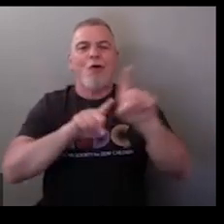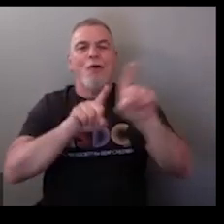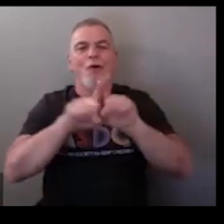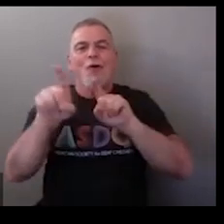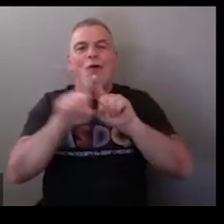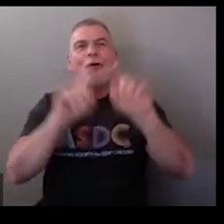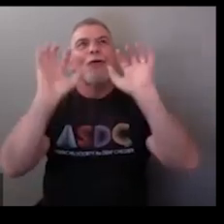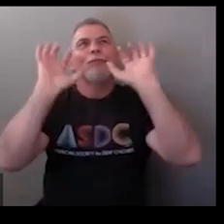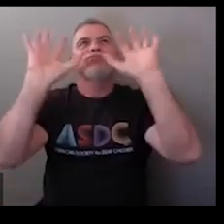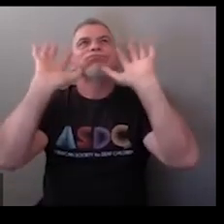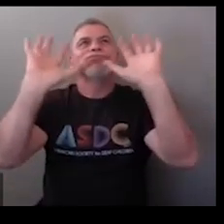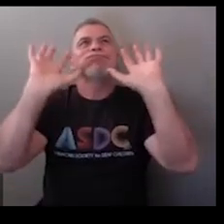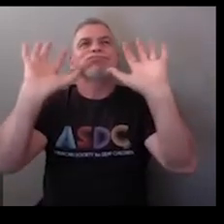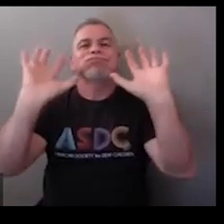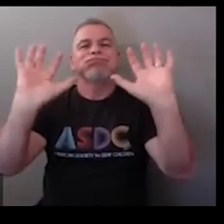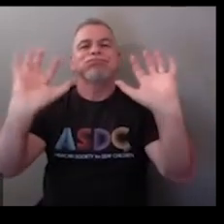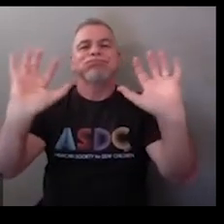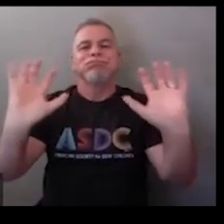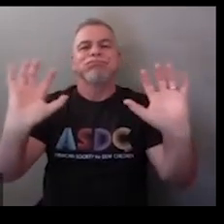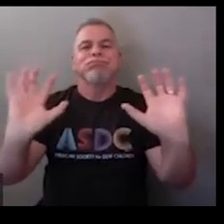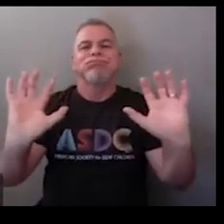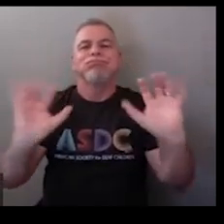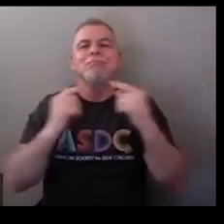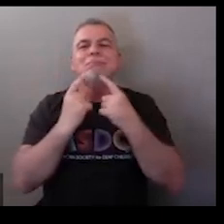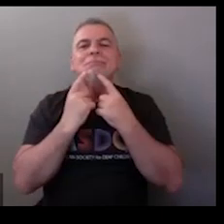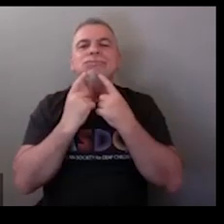stars and lots of stars in the sky